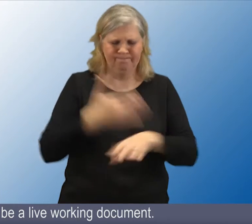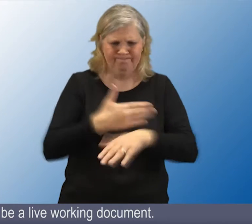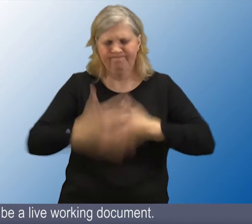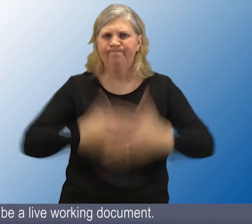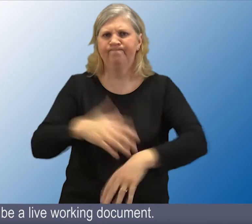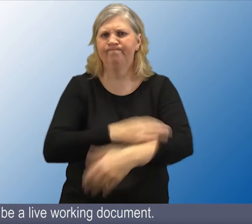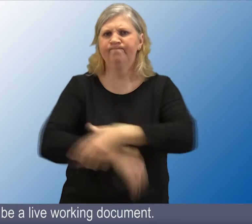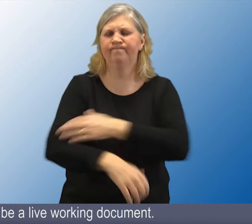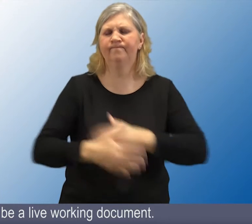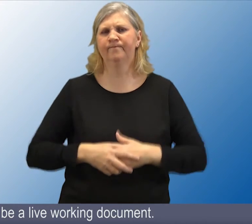document.